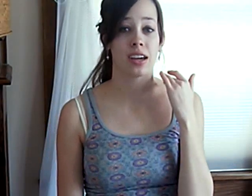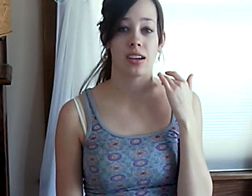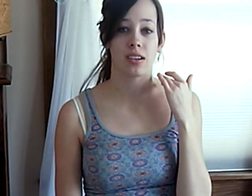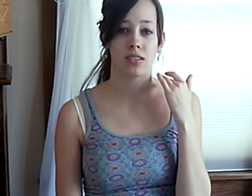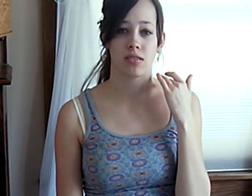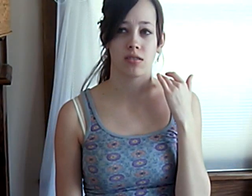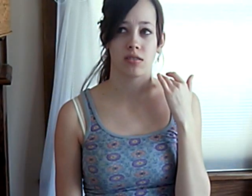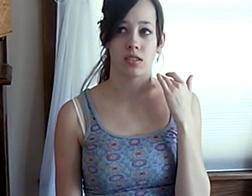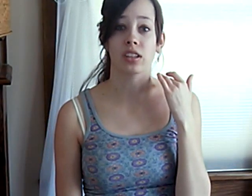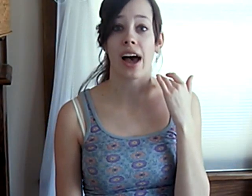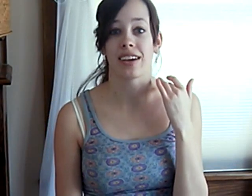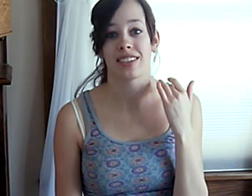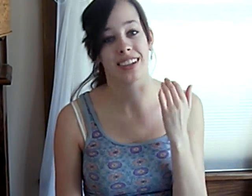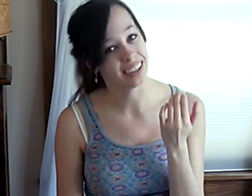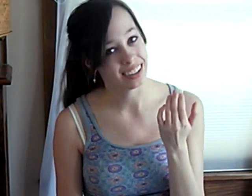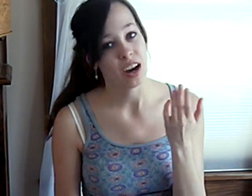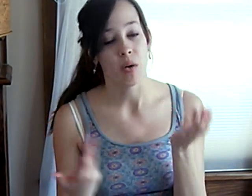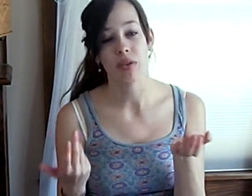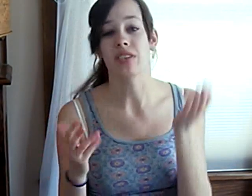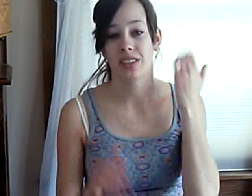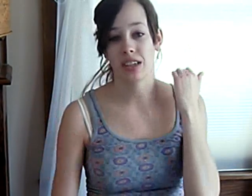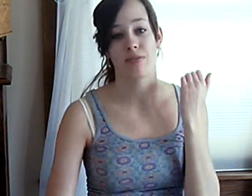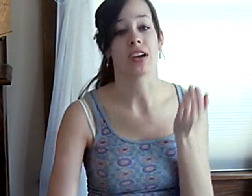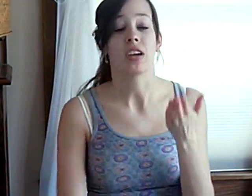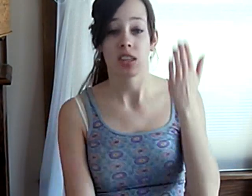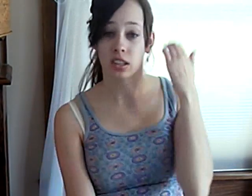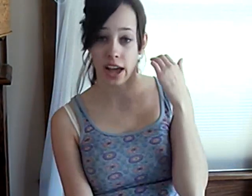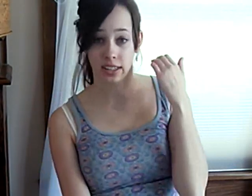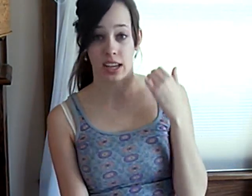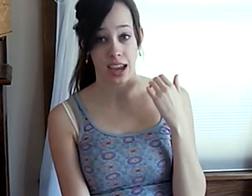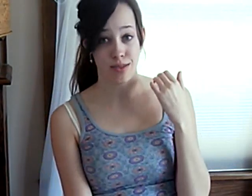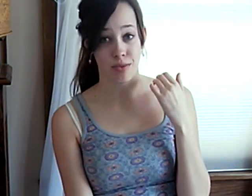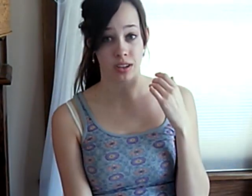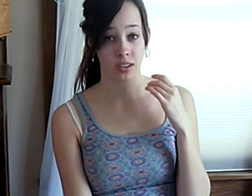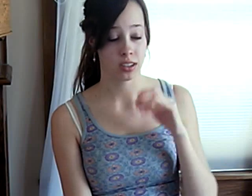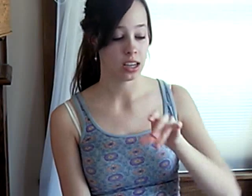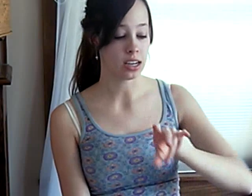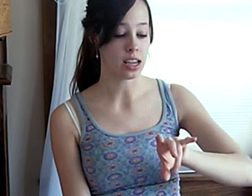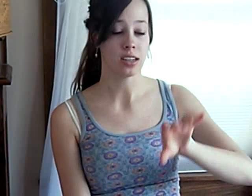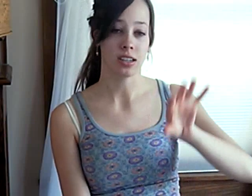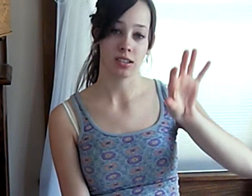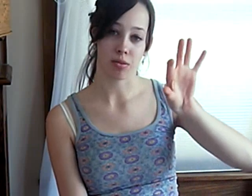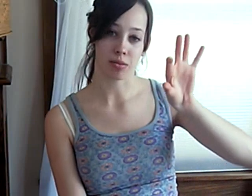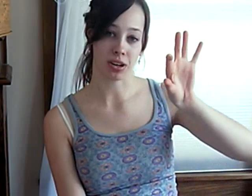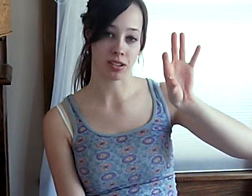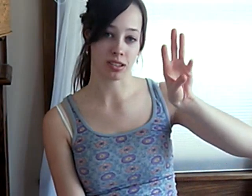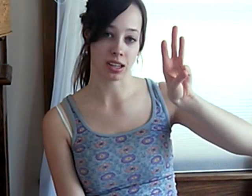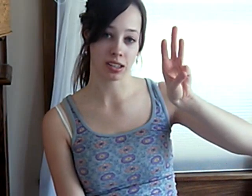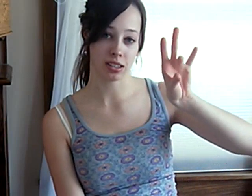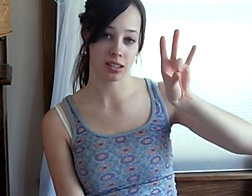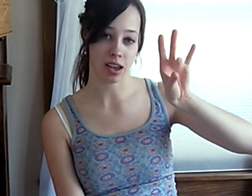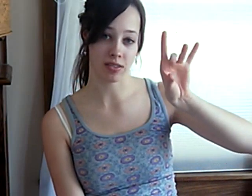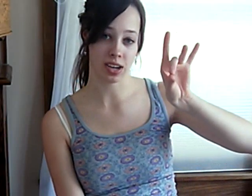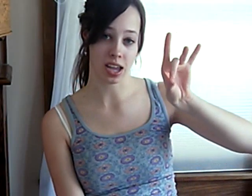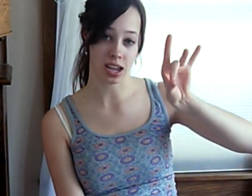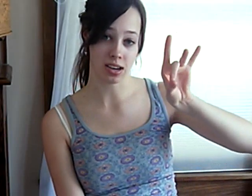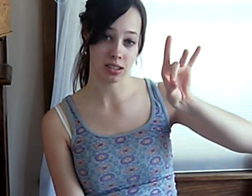the last, well, same thing. The last eight months, an eight, number is six, seven, eight,